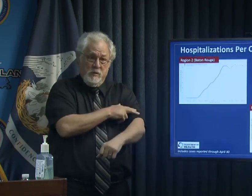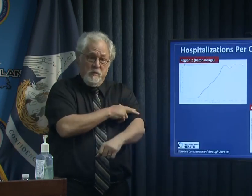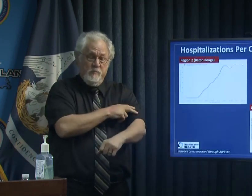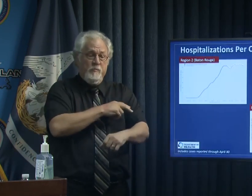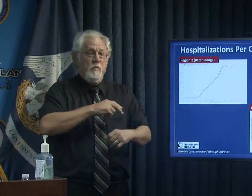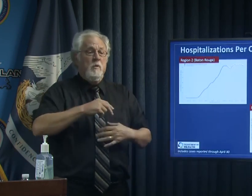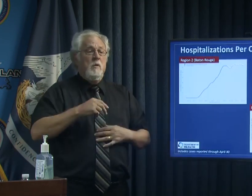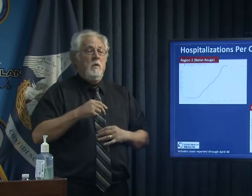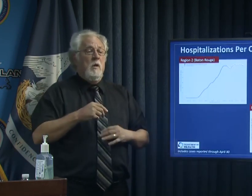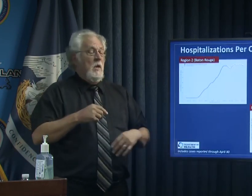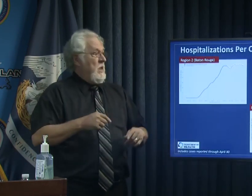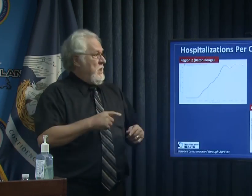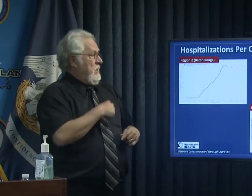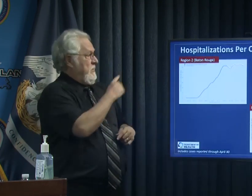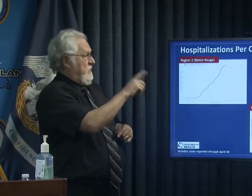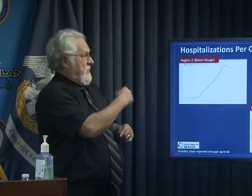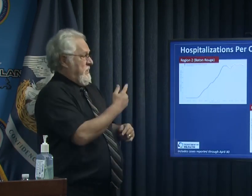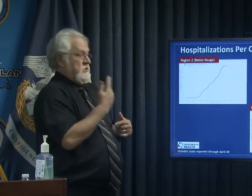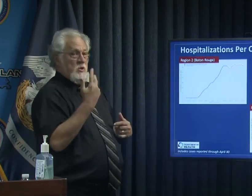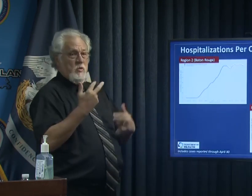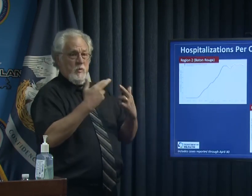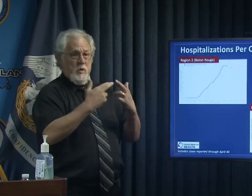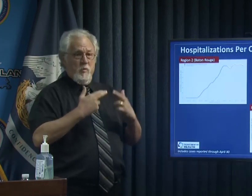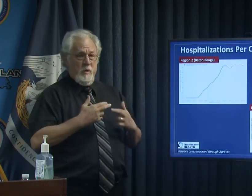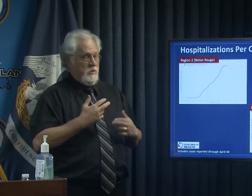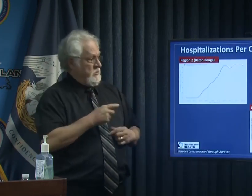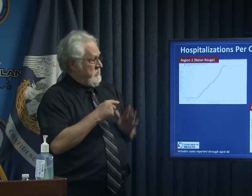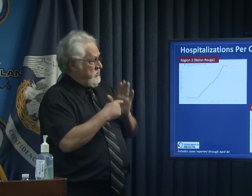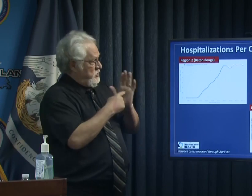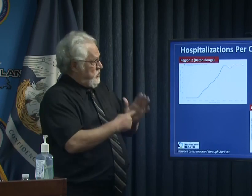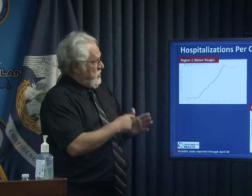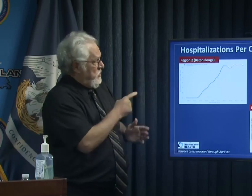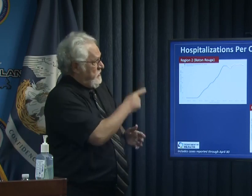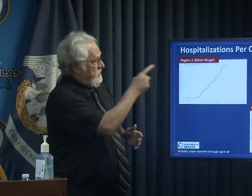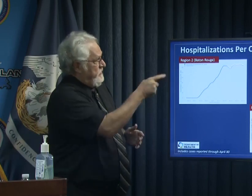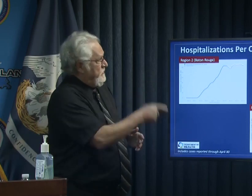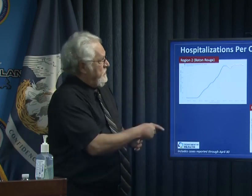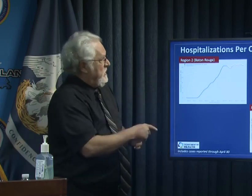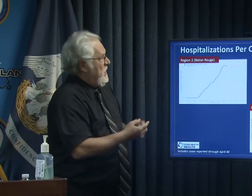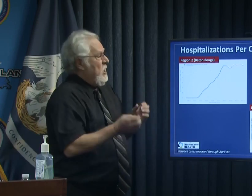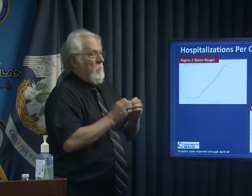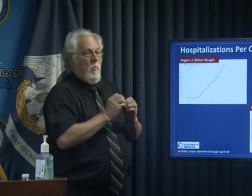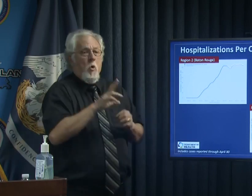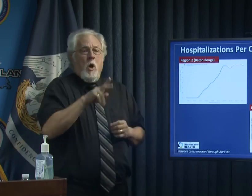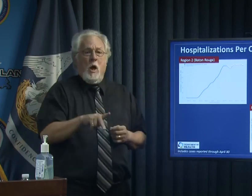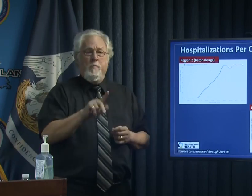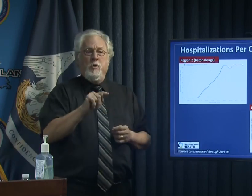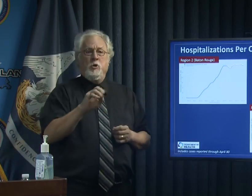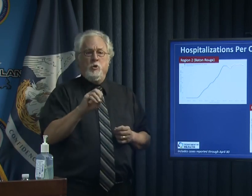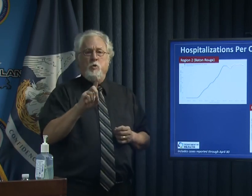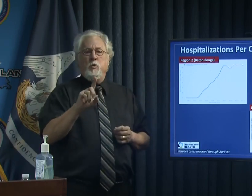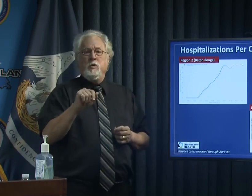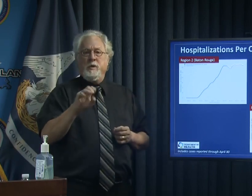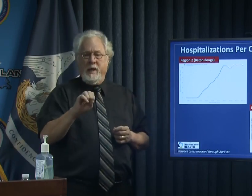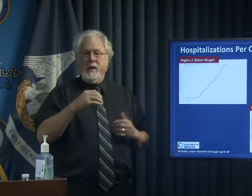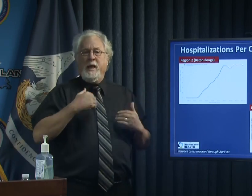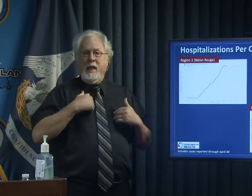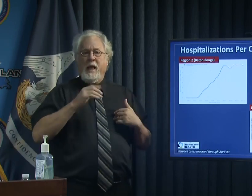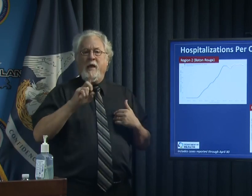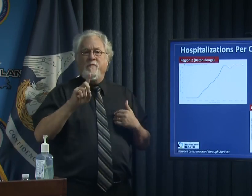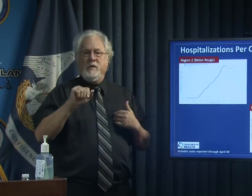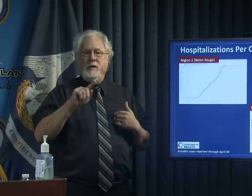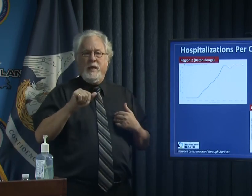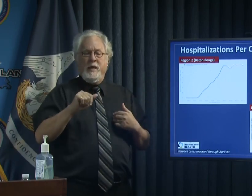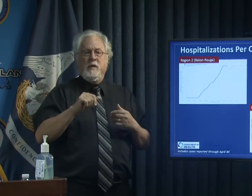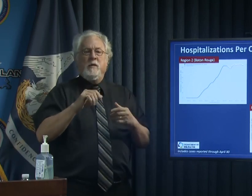then these are the three regions that that I wanted to show you about this is more up to date because it contains data through April